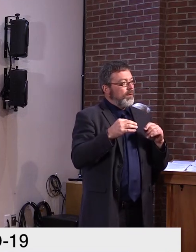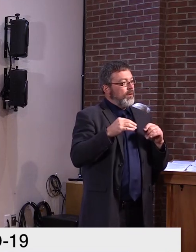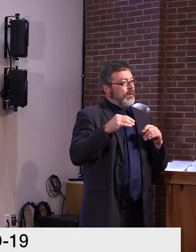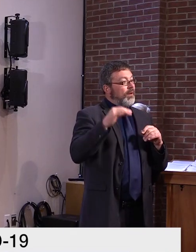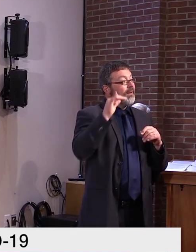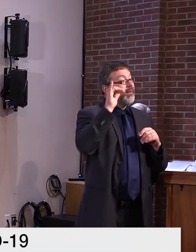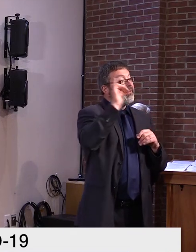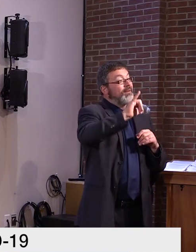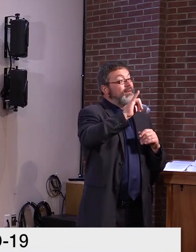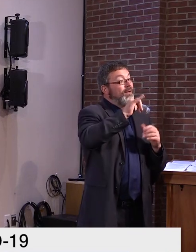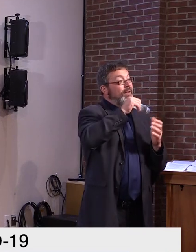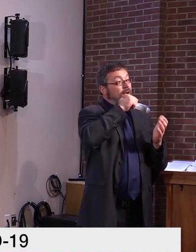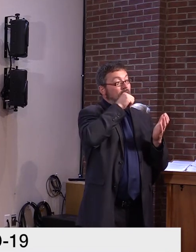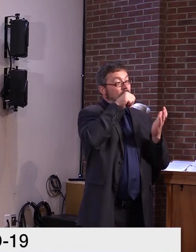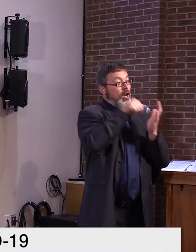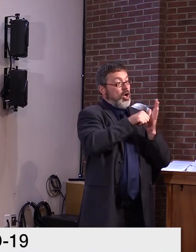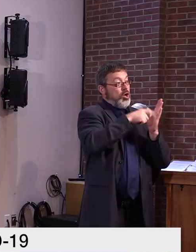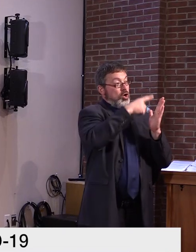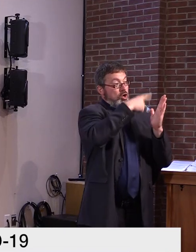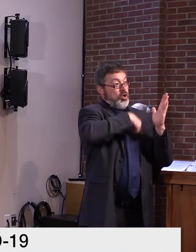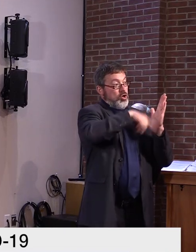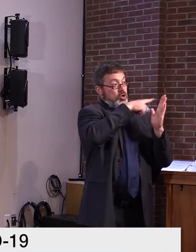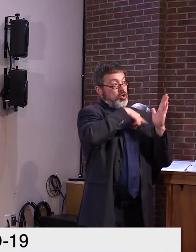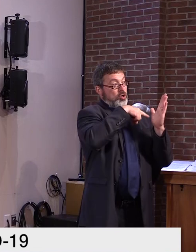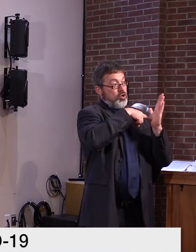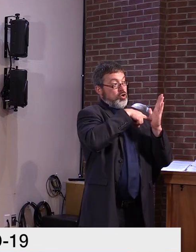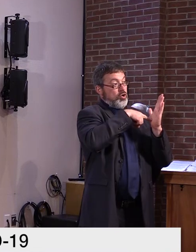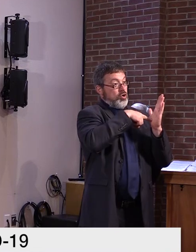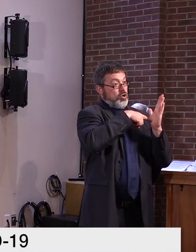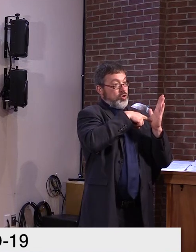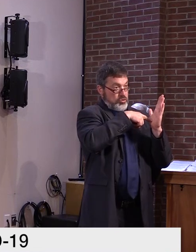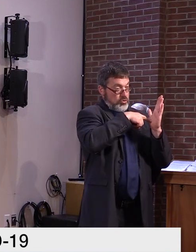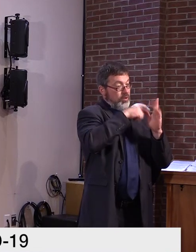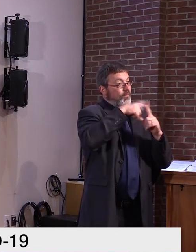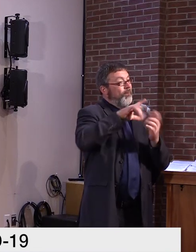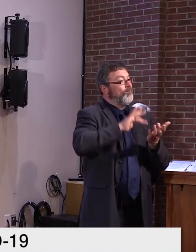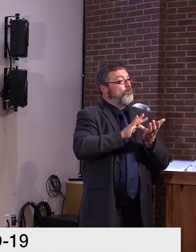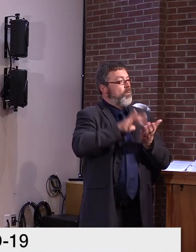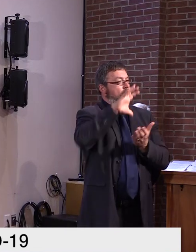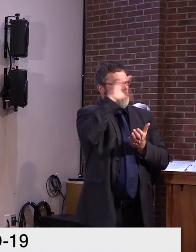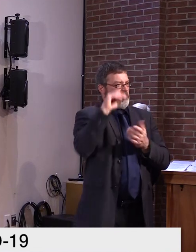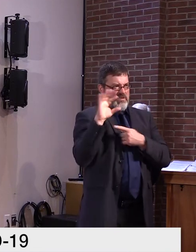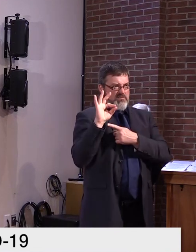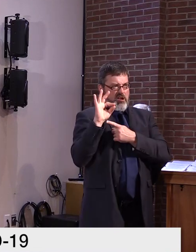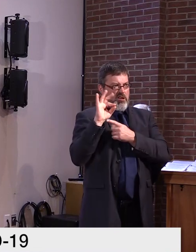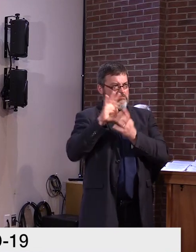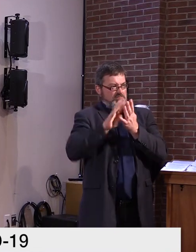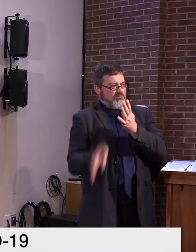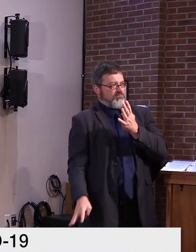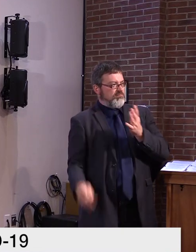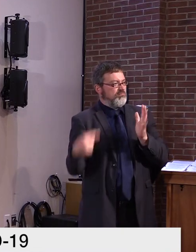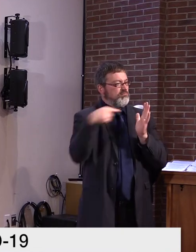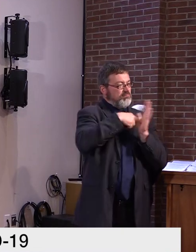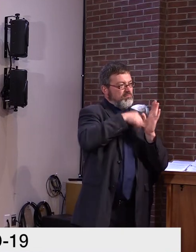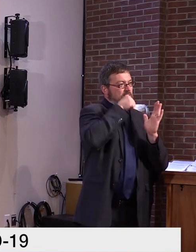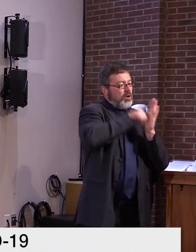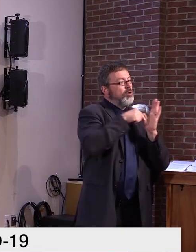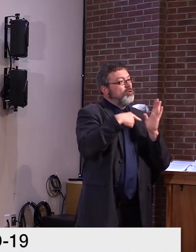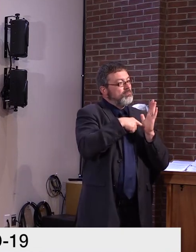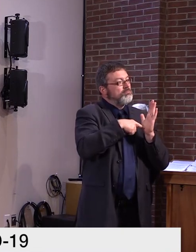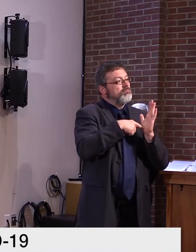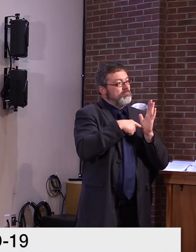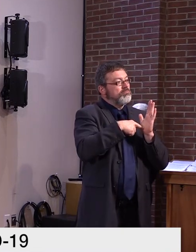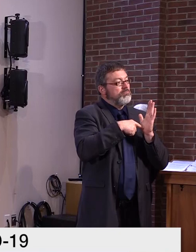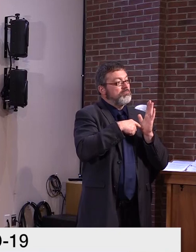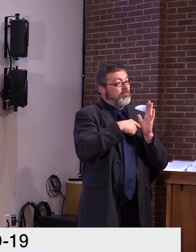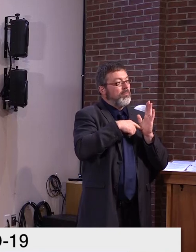companies. It was really a pledge to make sure that they adhere to all of the usual kinds of standards that they would